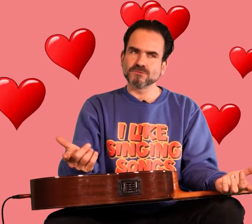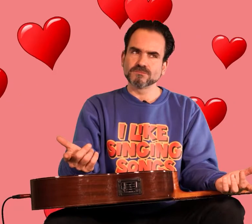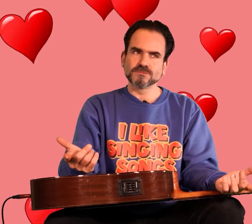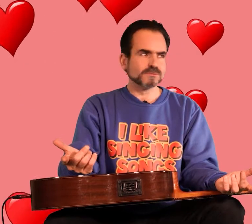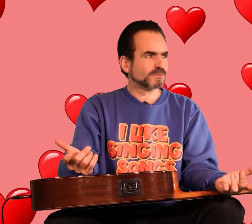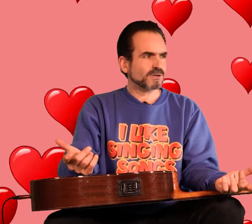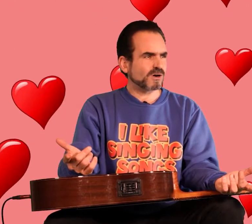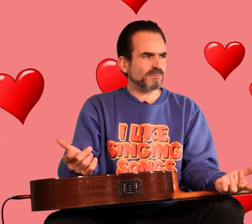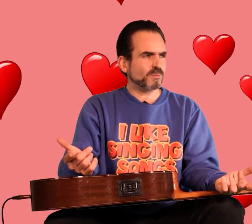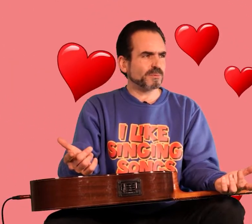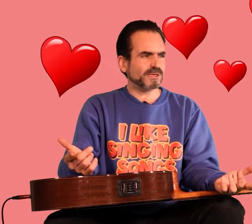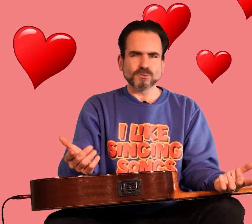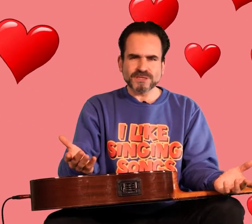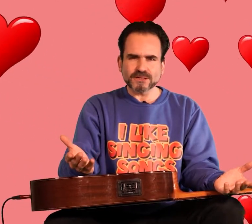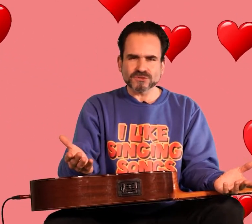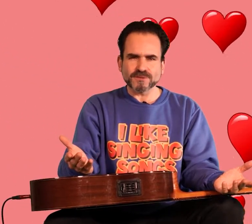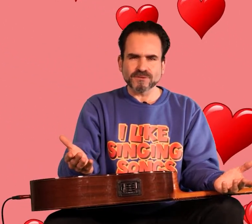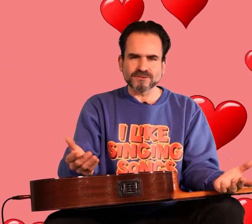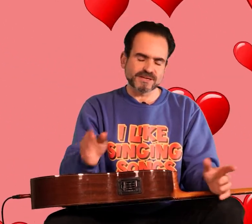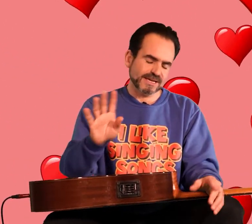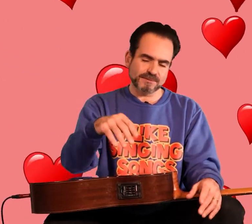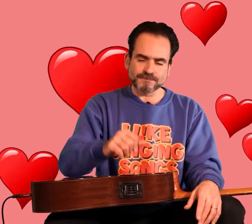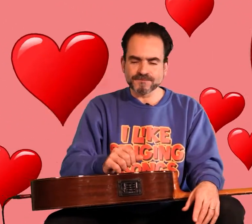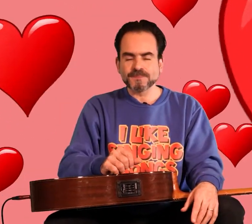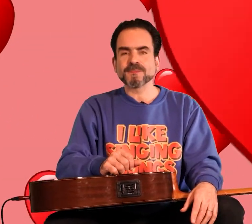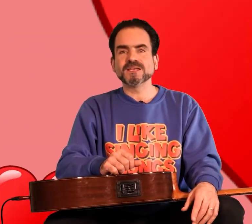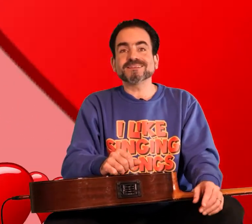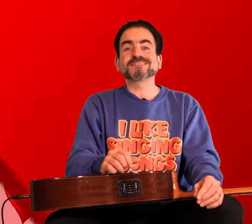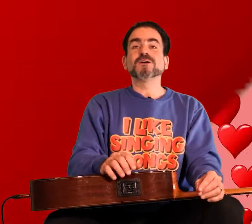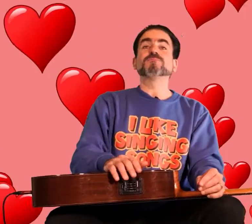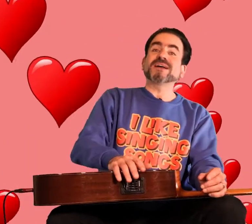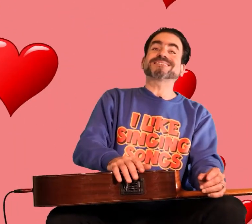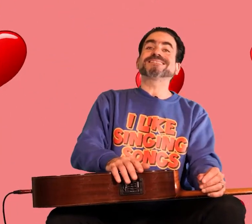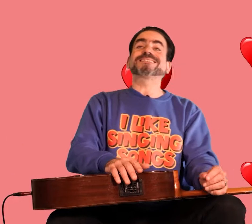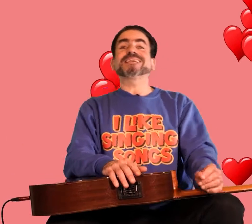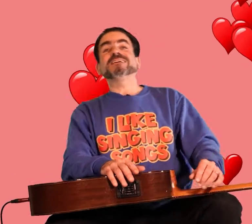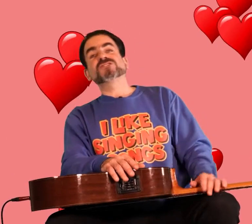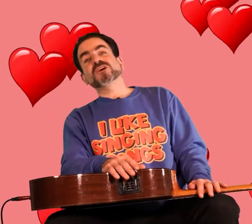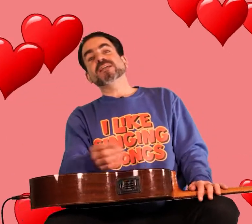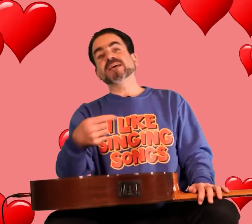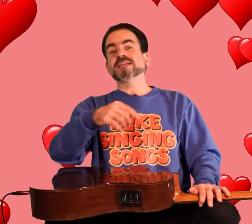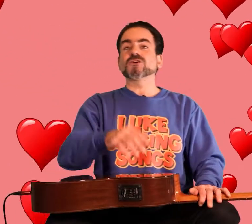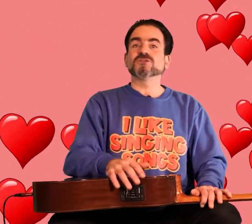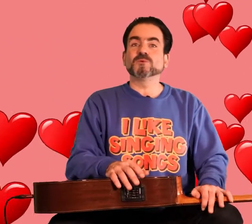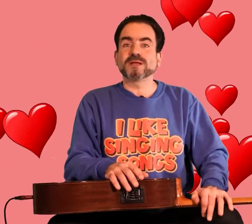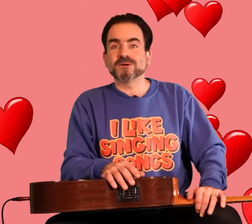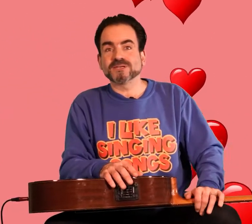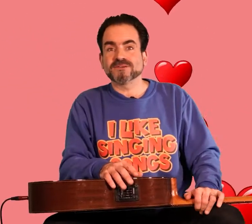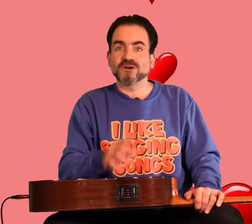can't remember what we did it and we did it on something recently anyway let's practice singing and signing and then Corian will play it on the guitar